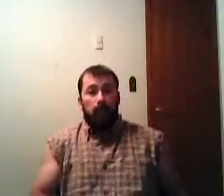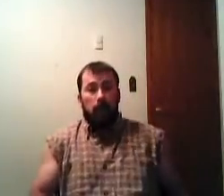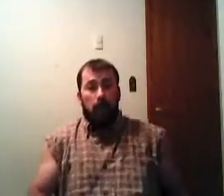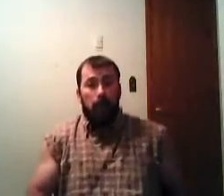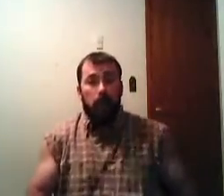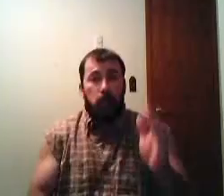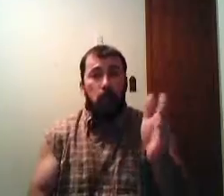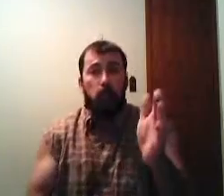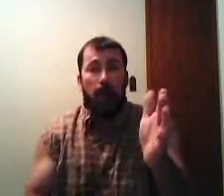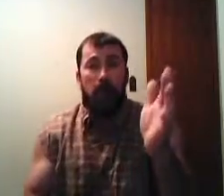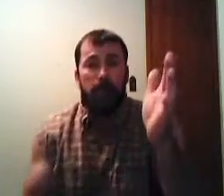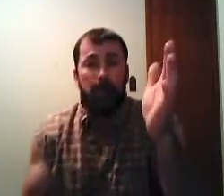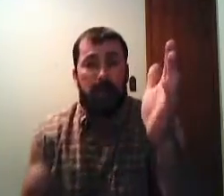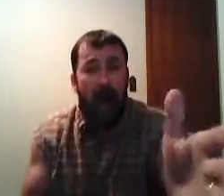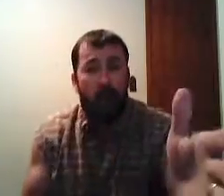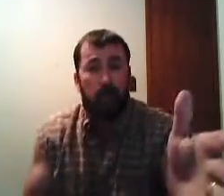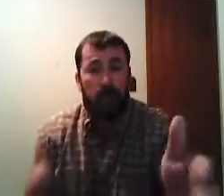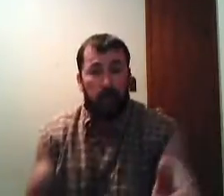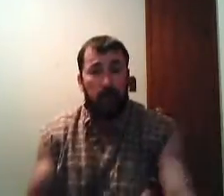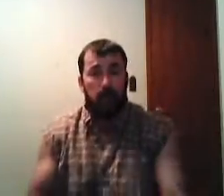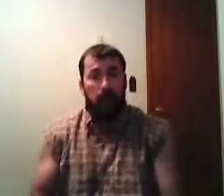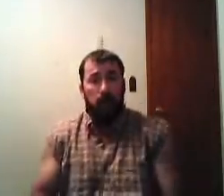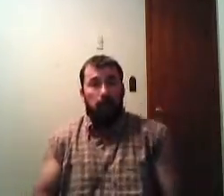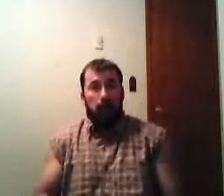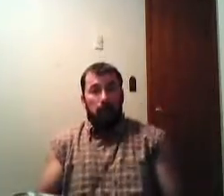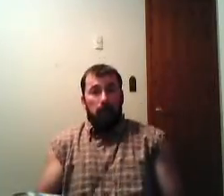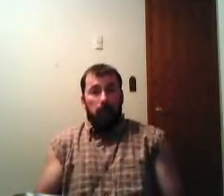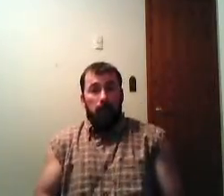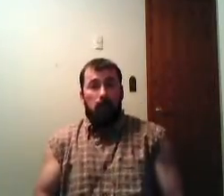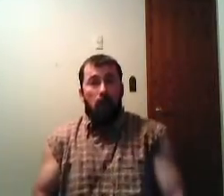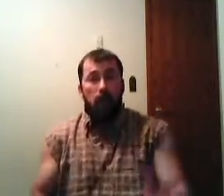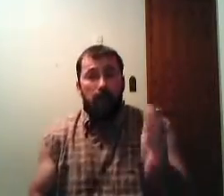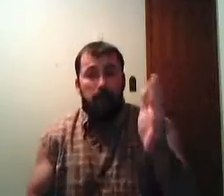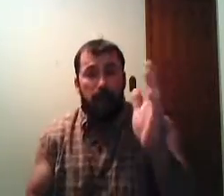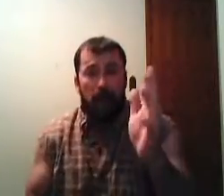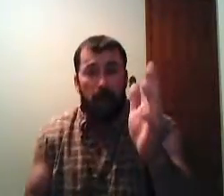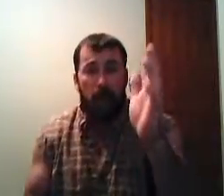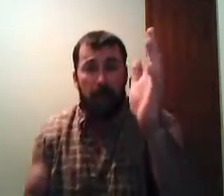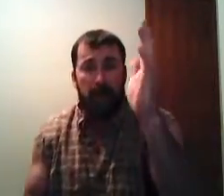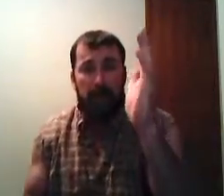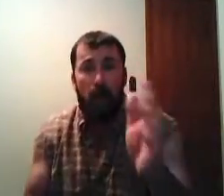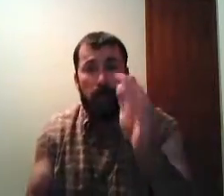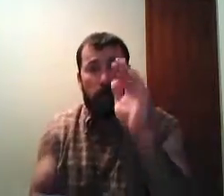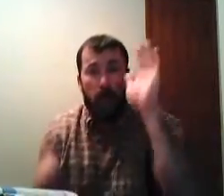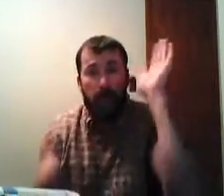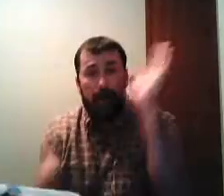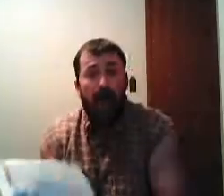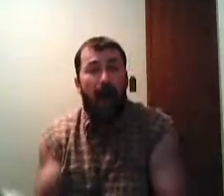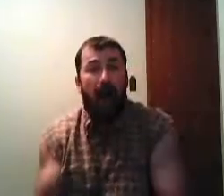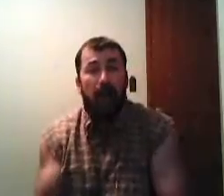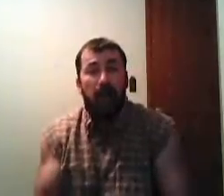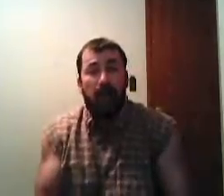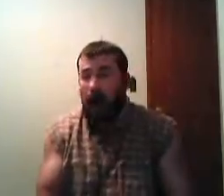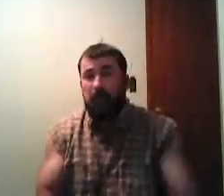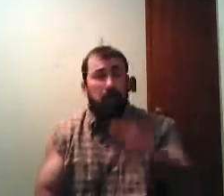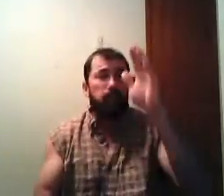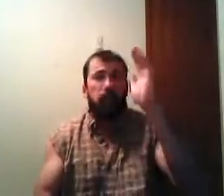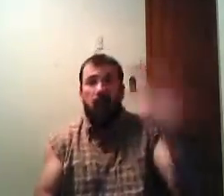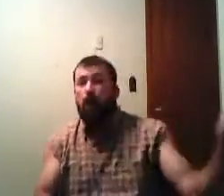little children are able to be taught and grown-ups had better learn to be taught the word of God not some joke